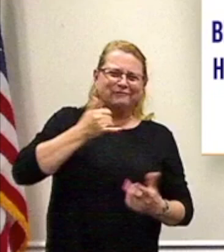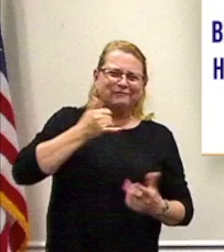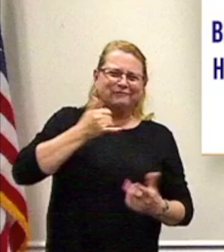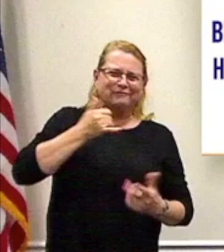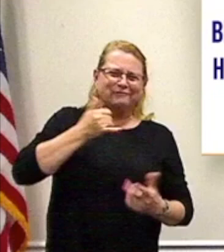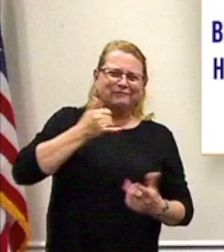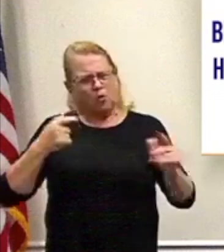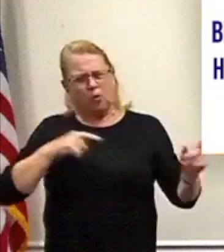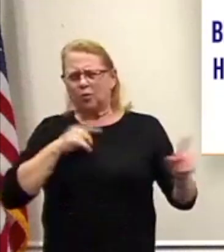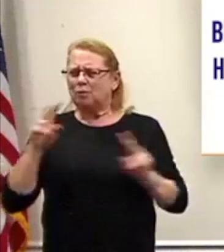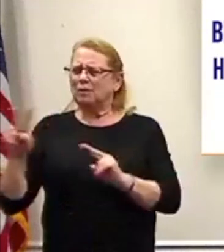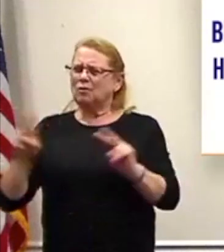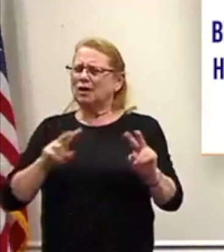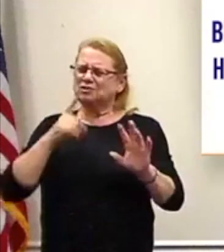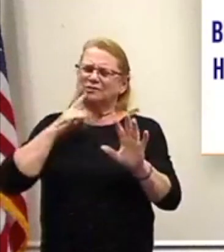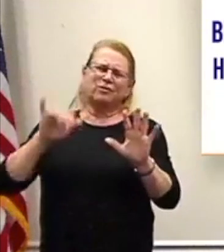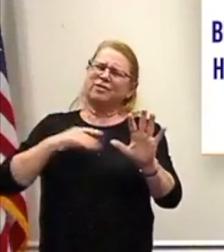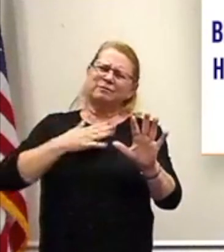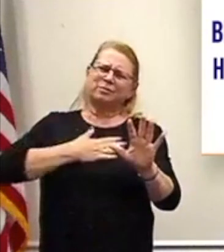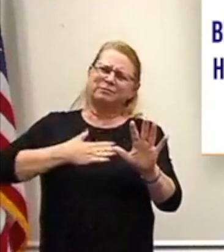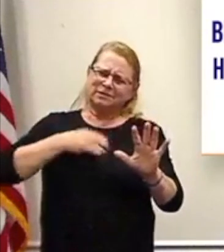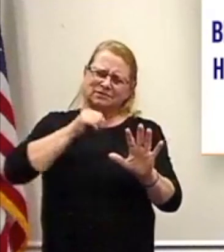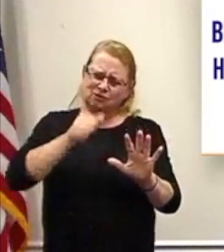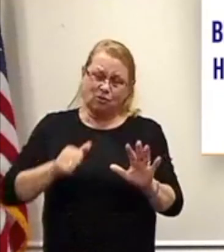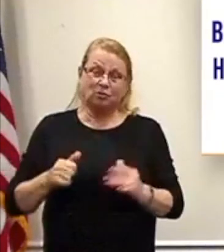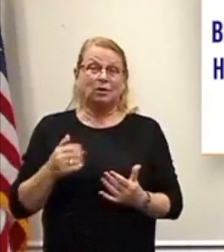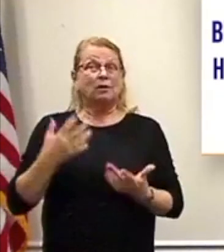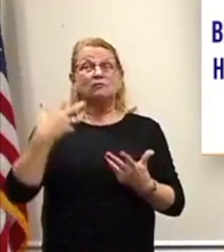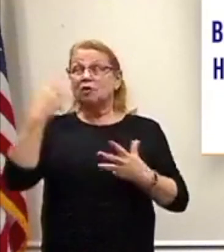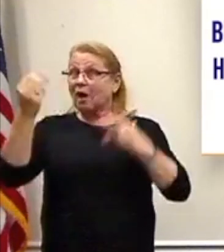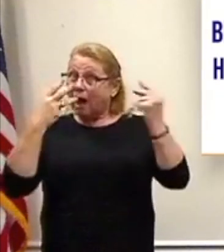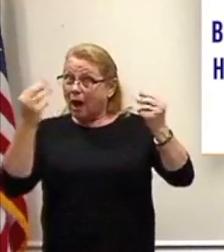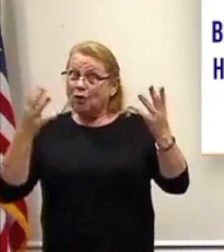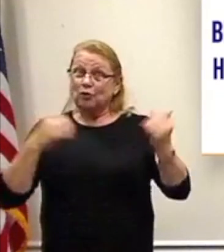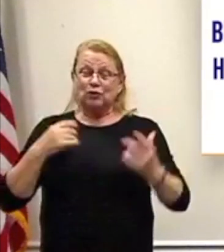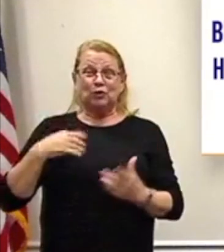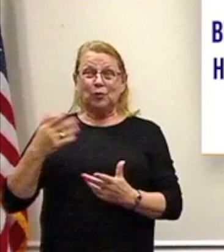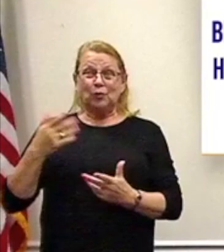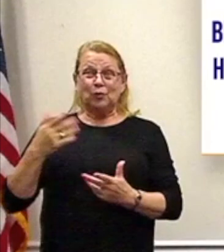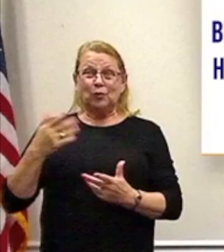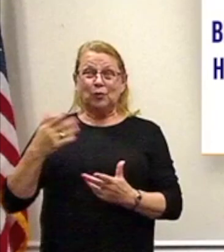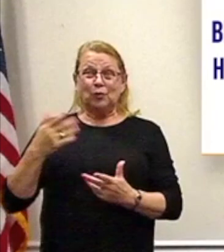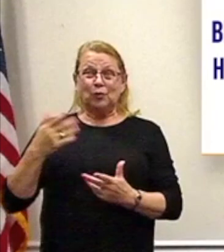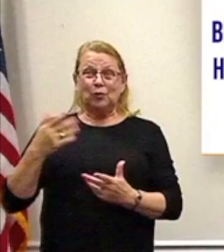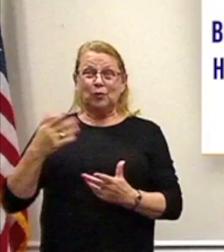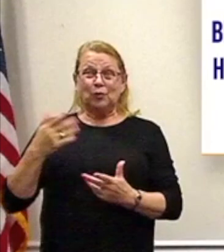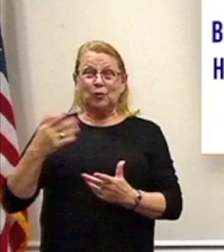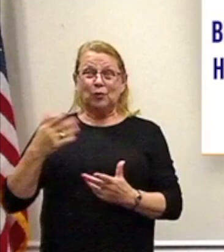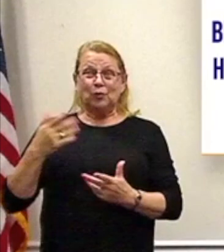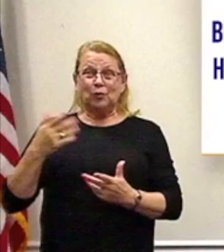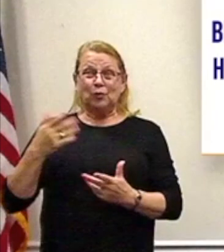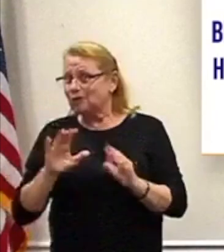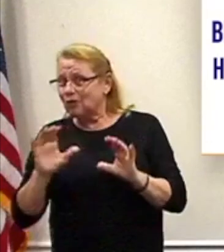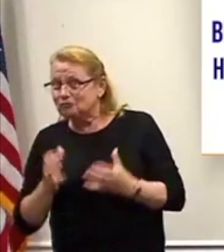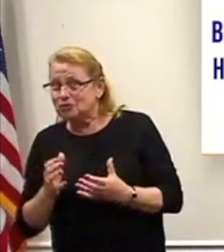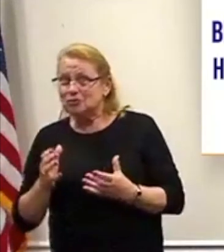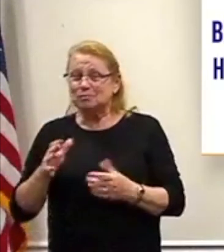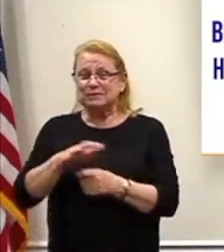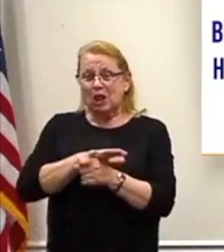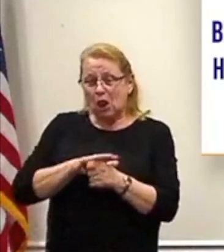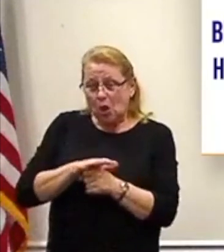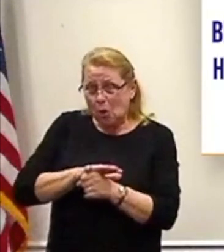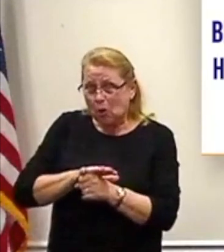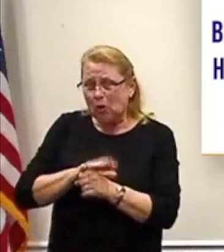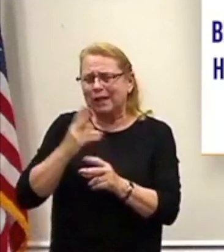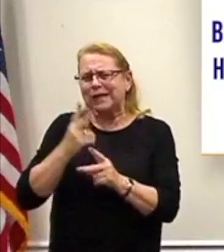lookout for. But if you're out this year and you want to trick-or-treat, just be safe. Small groups. Stay local. And try to keep